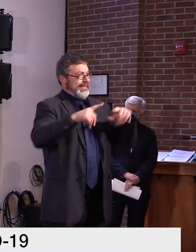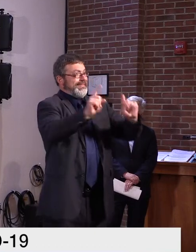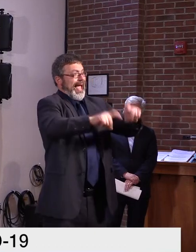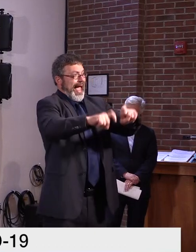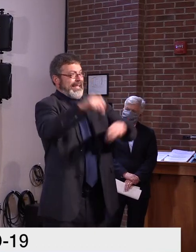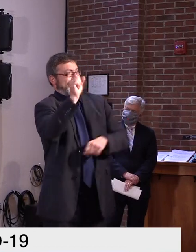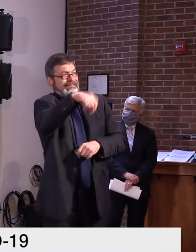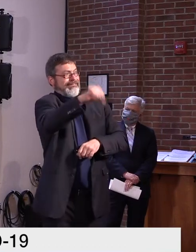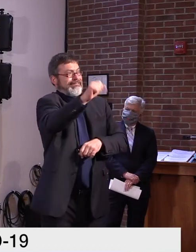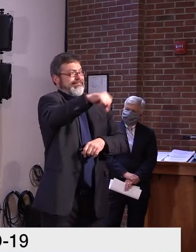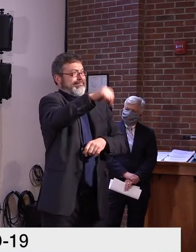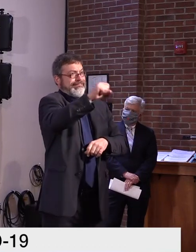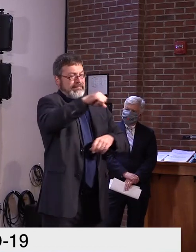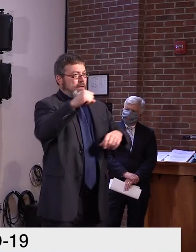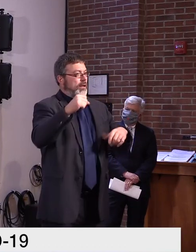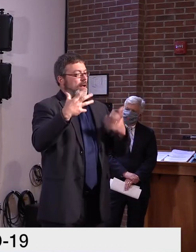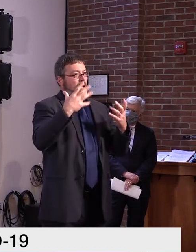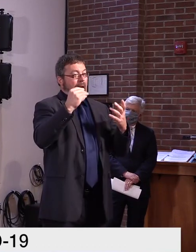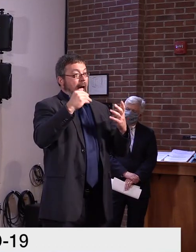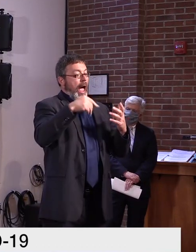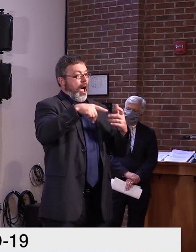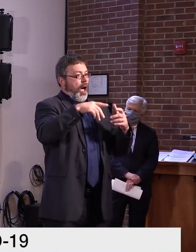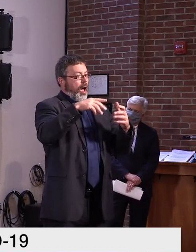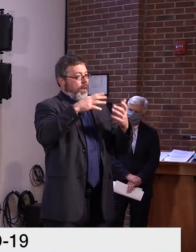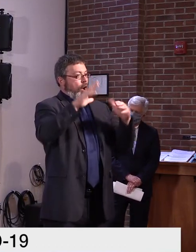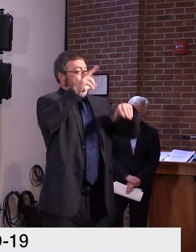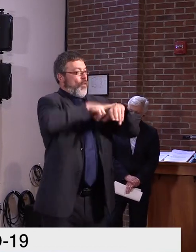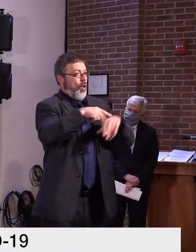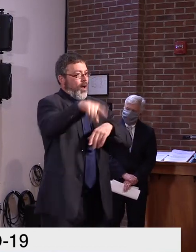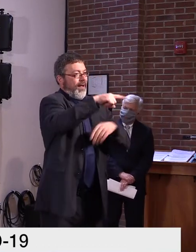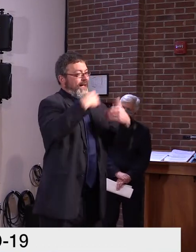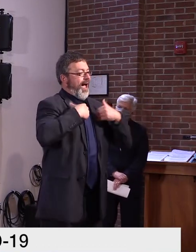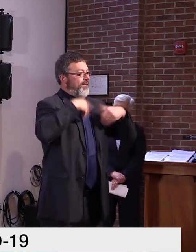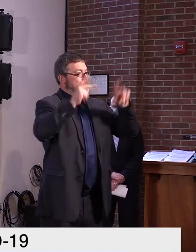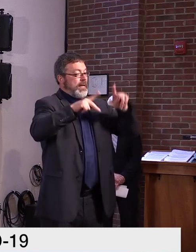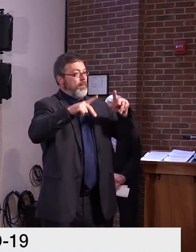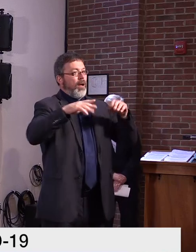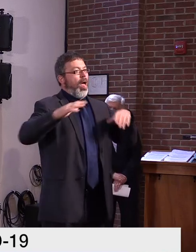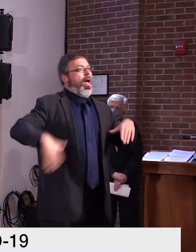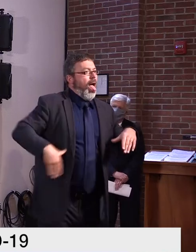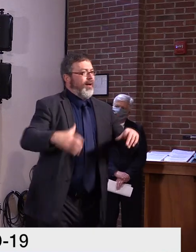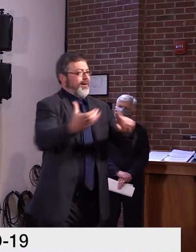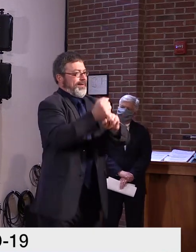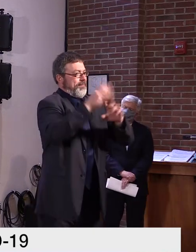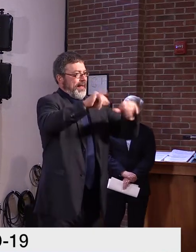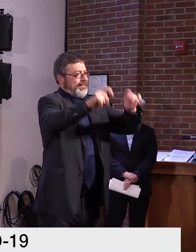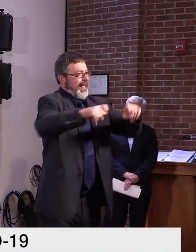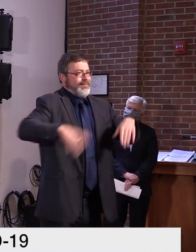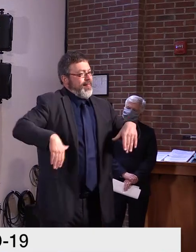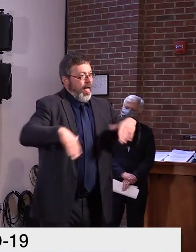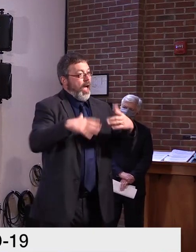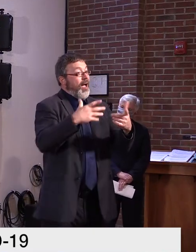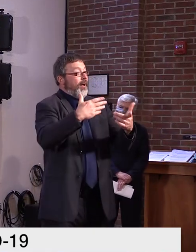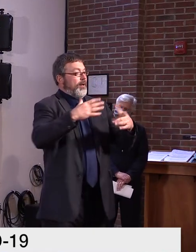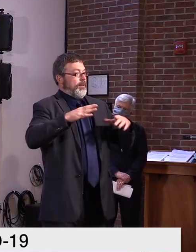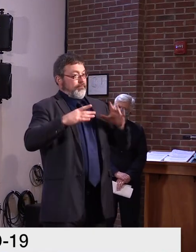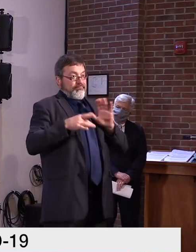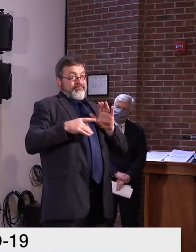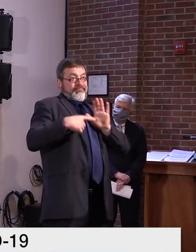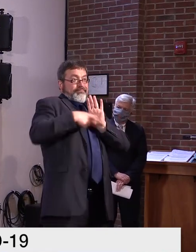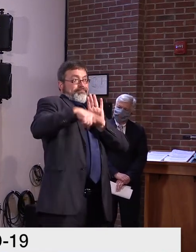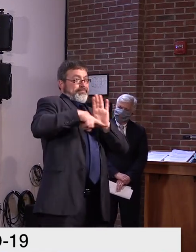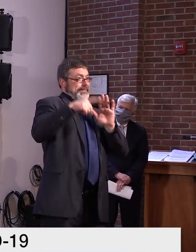with virus is higher than we realize. And that many people who would test positive, uh,